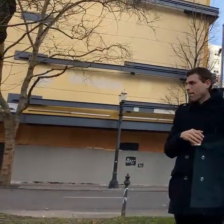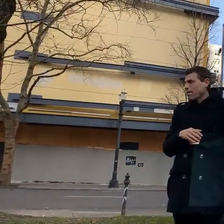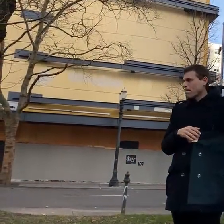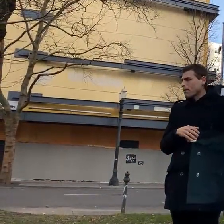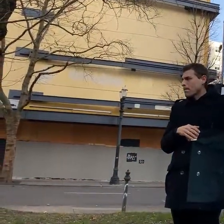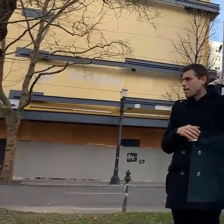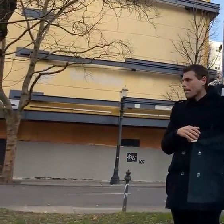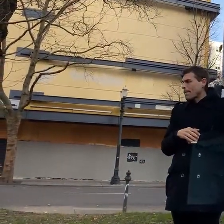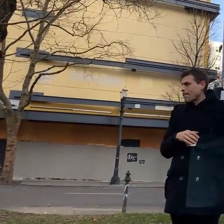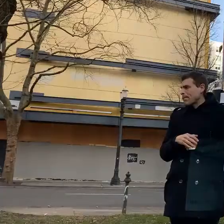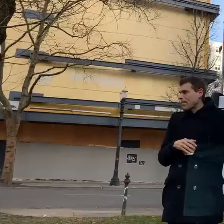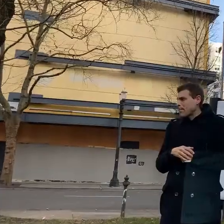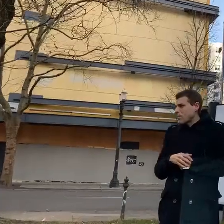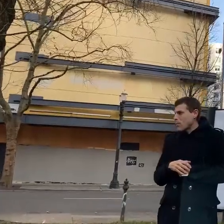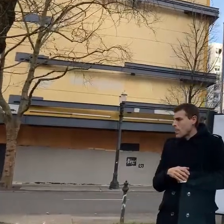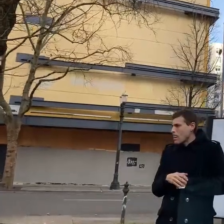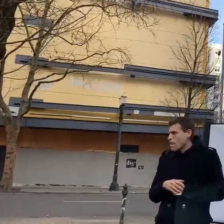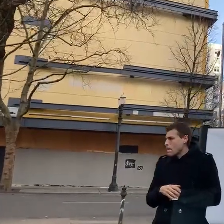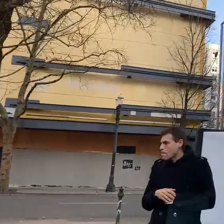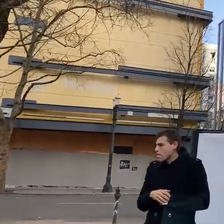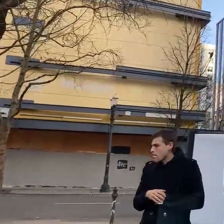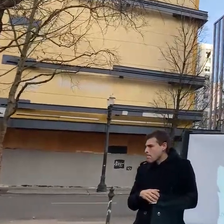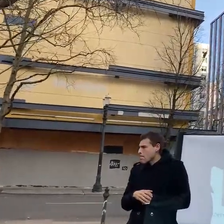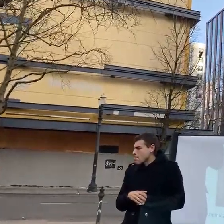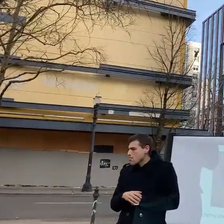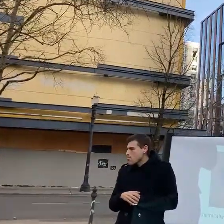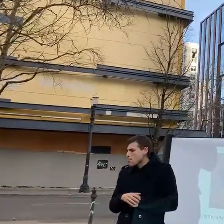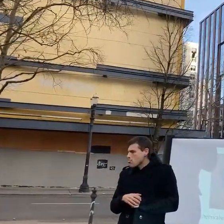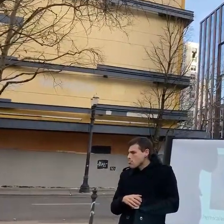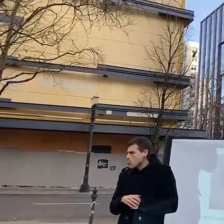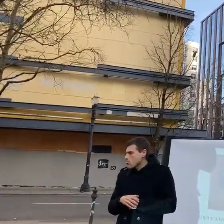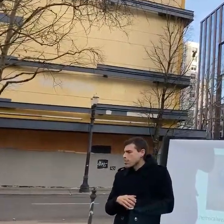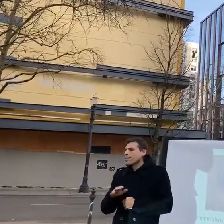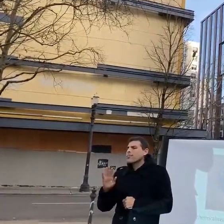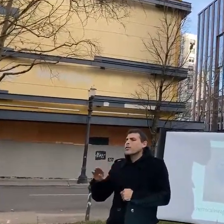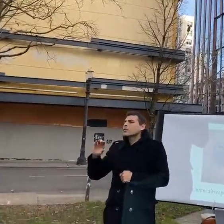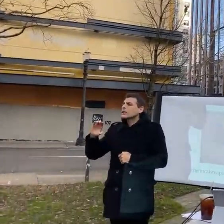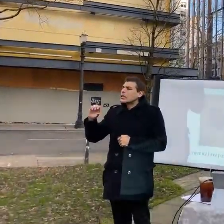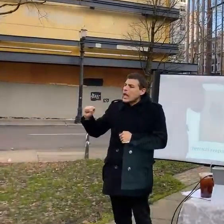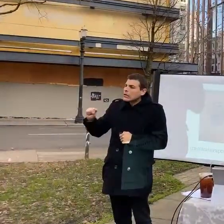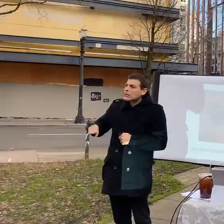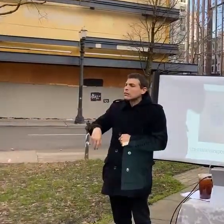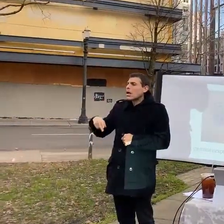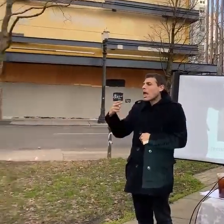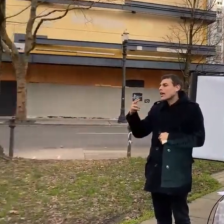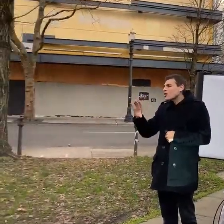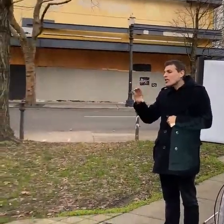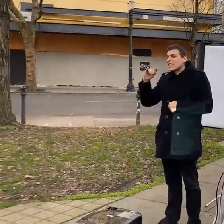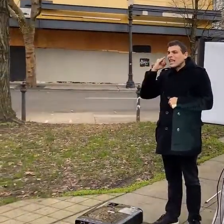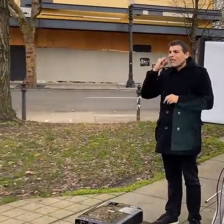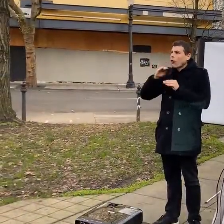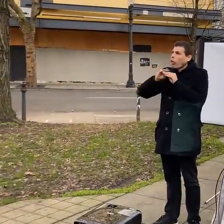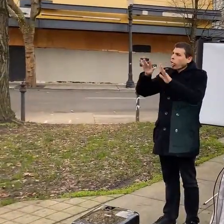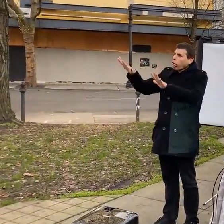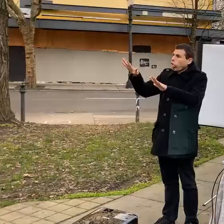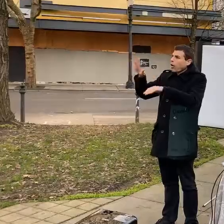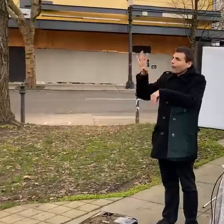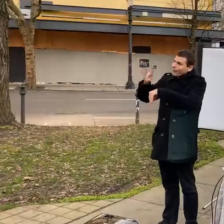um and the thing is that uh there hasn't been a lot of really good study on the long-term